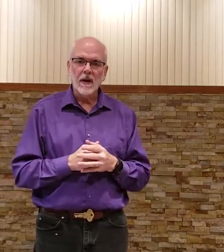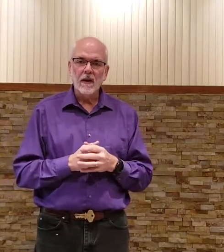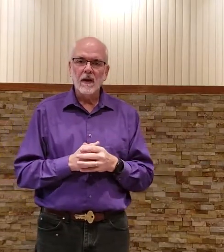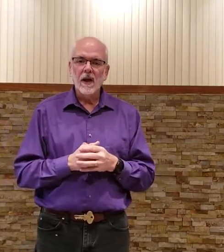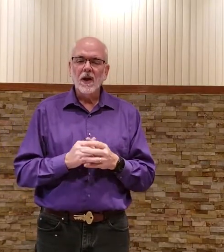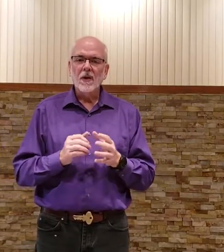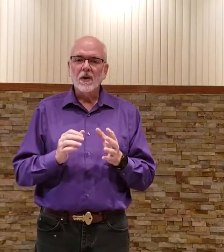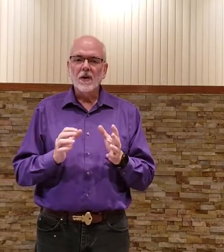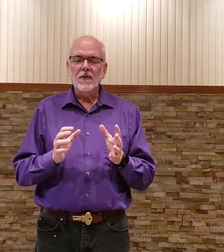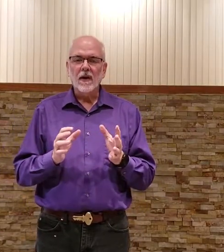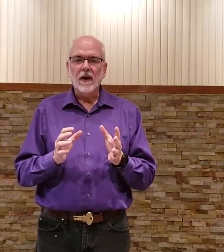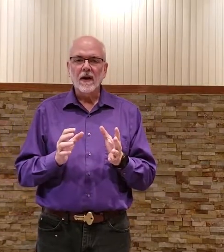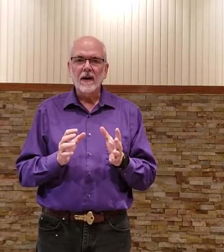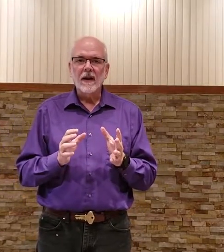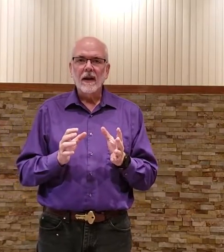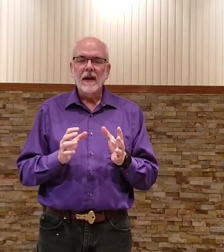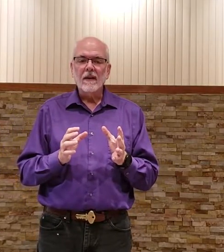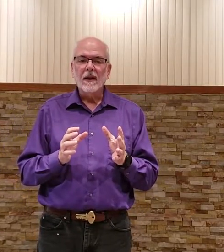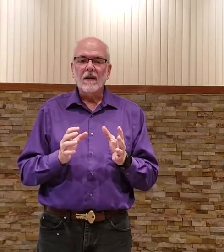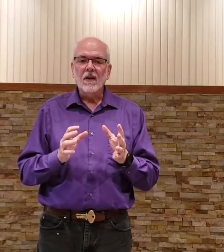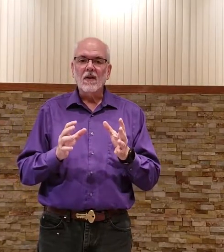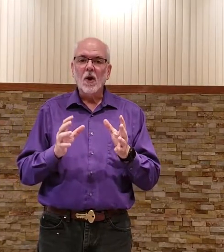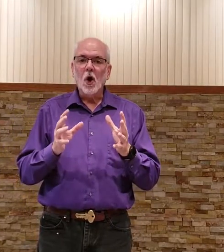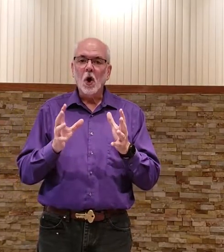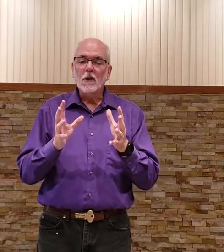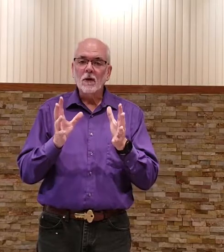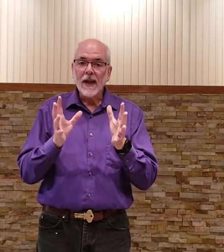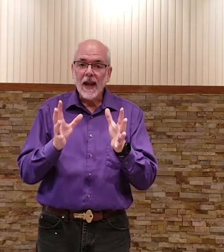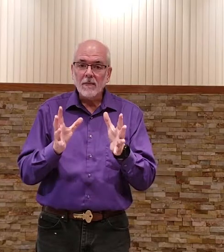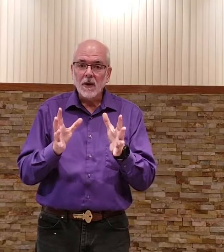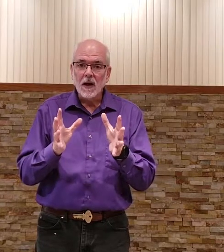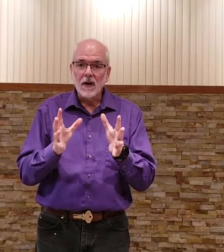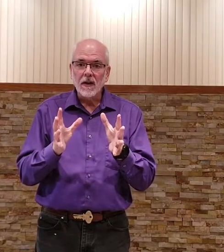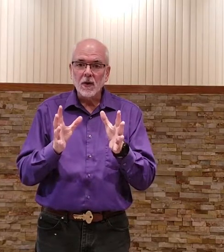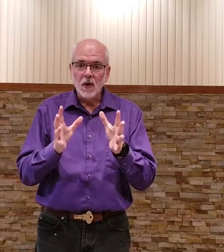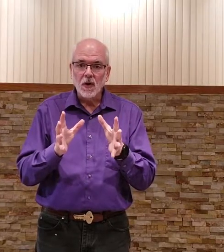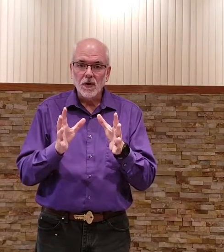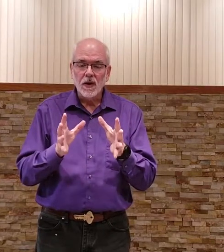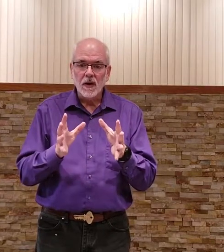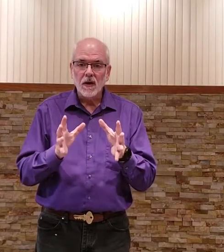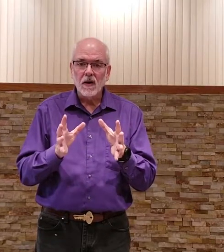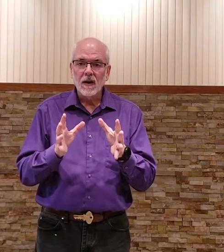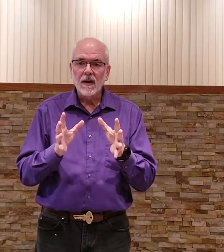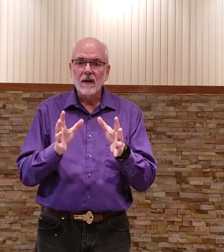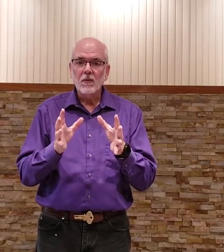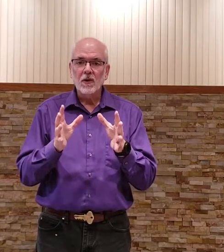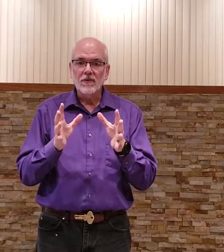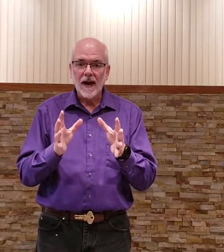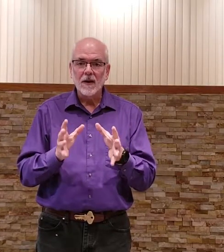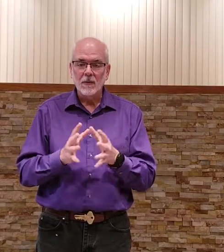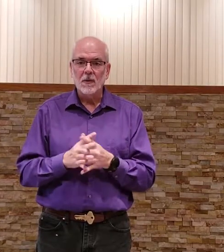you're going to find that all the vocabulary that you learned here was valuable